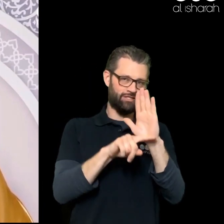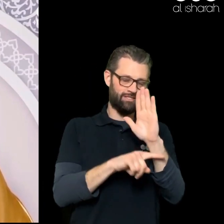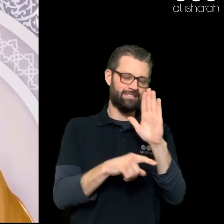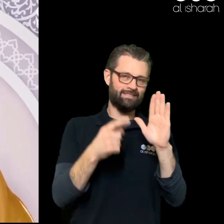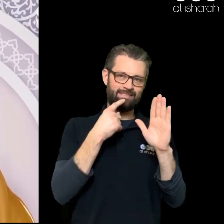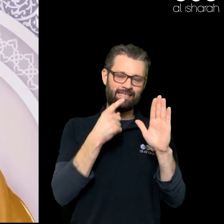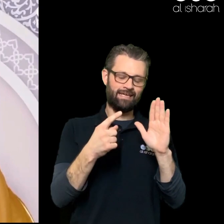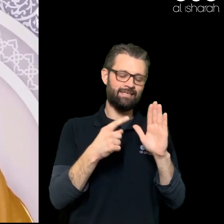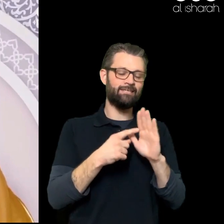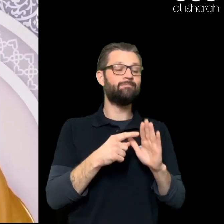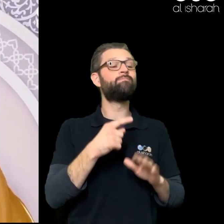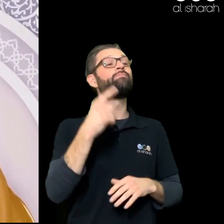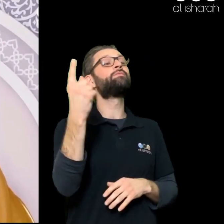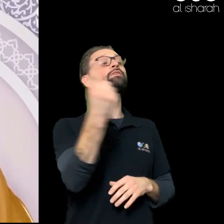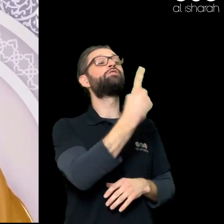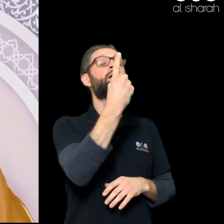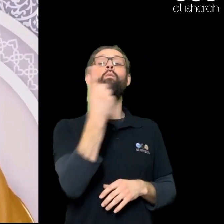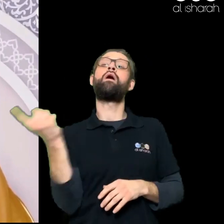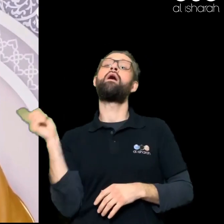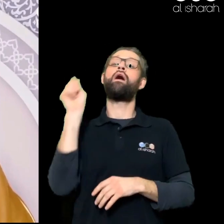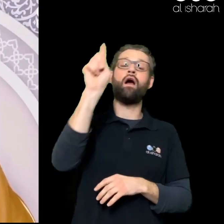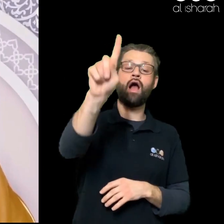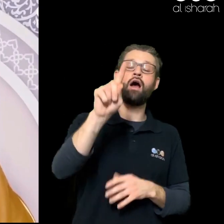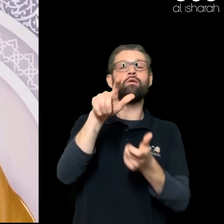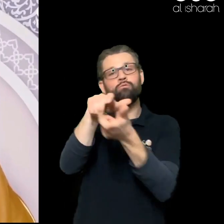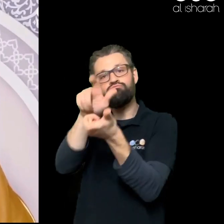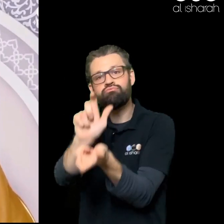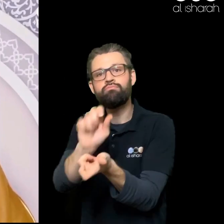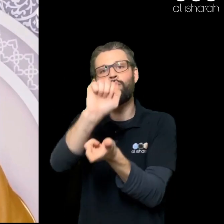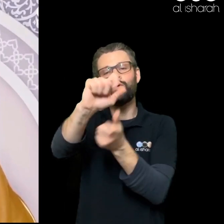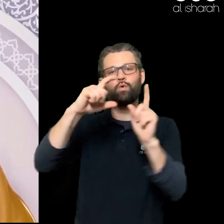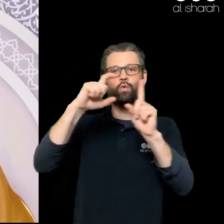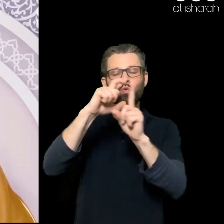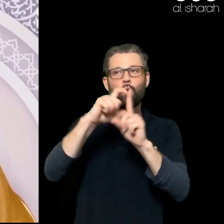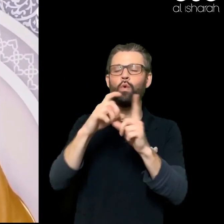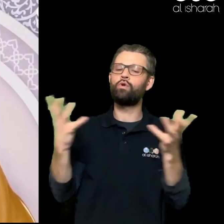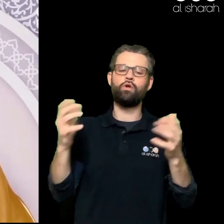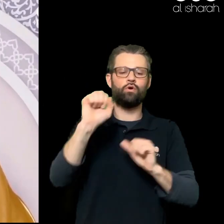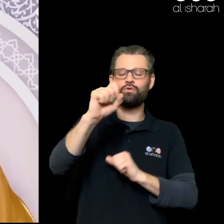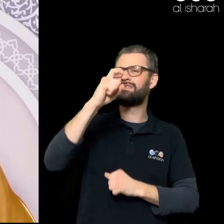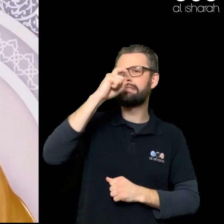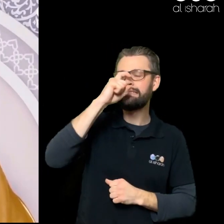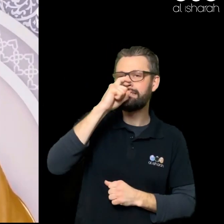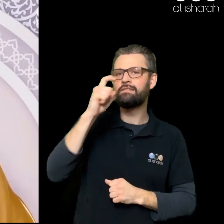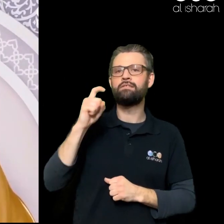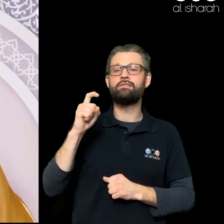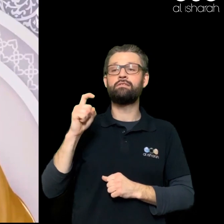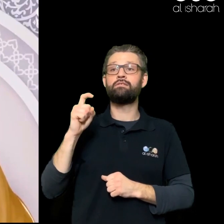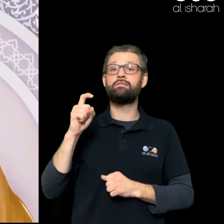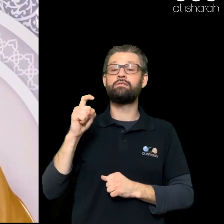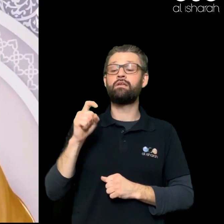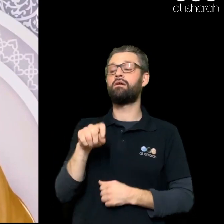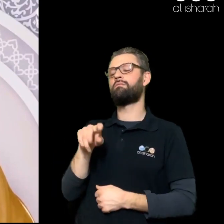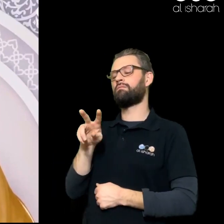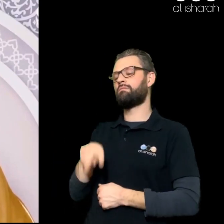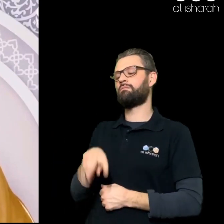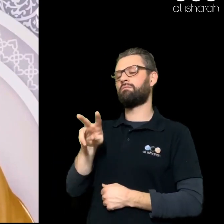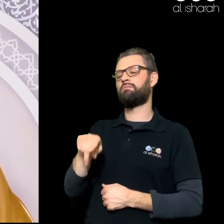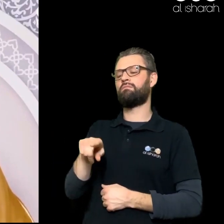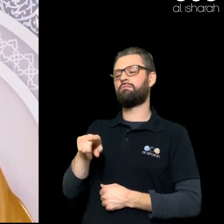propose For your daughter Your sister And you are satisfied With their level Of religion Meaning their closeness To